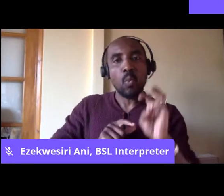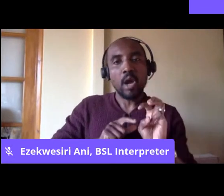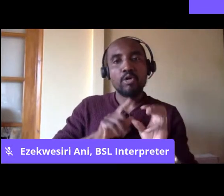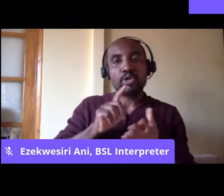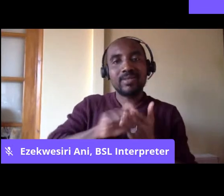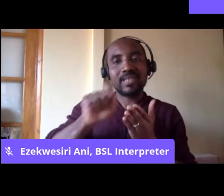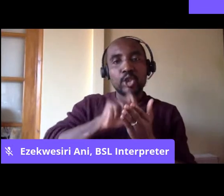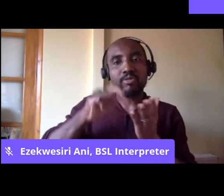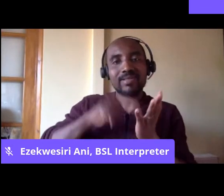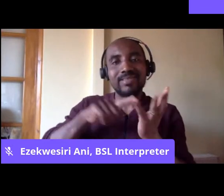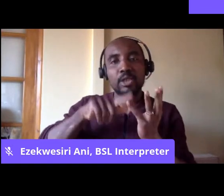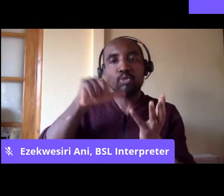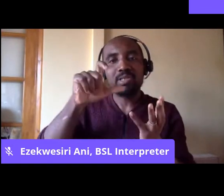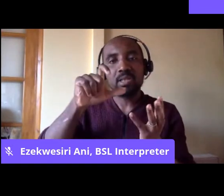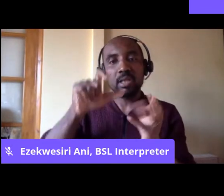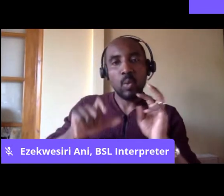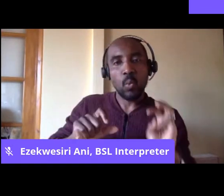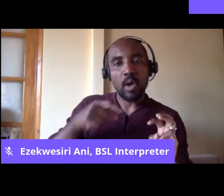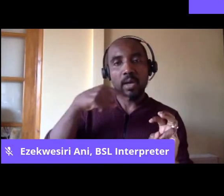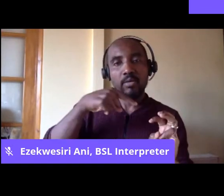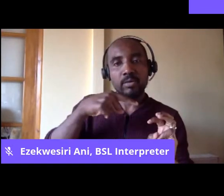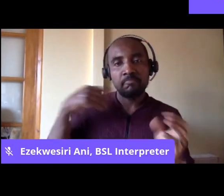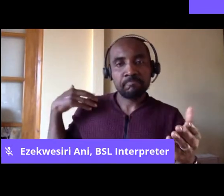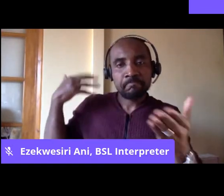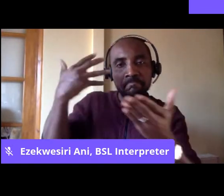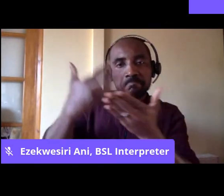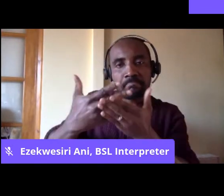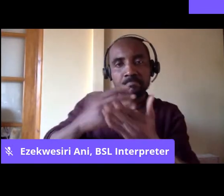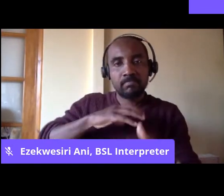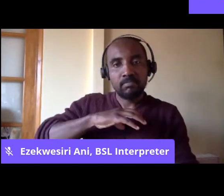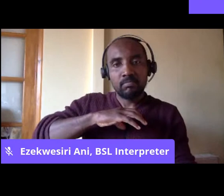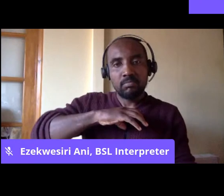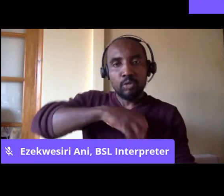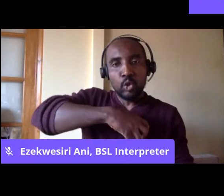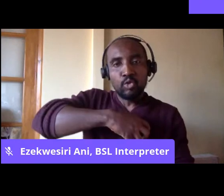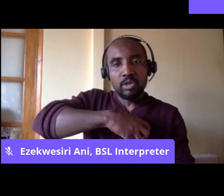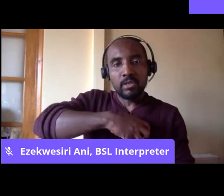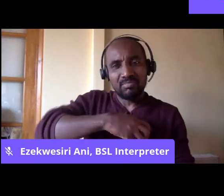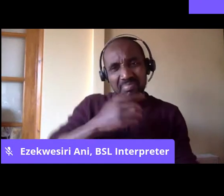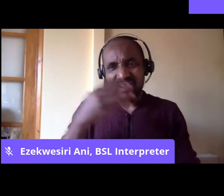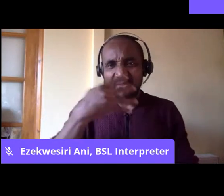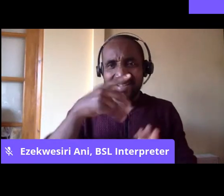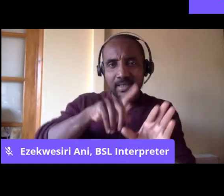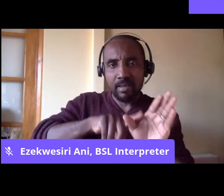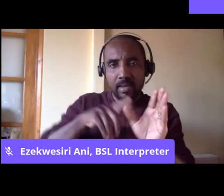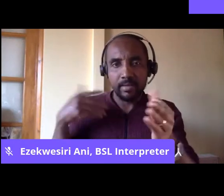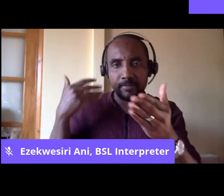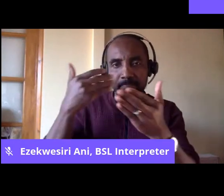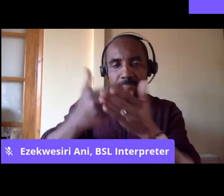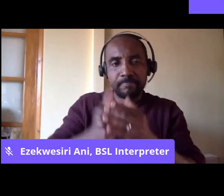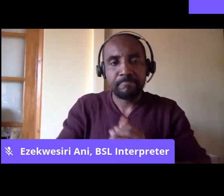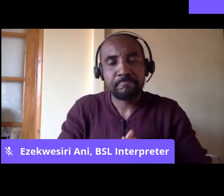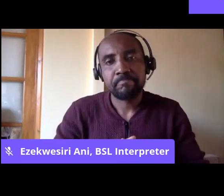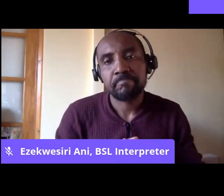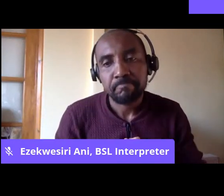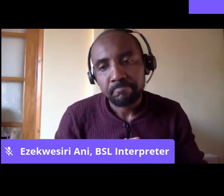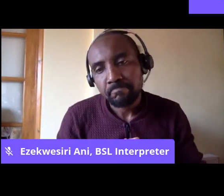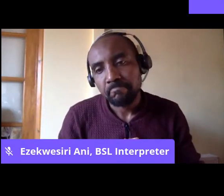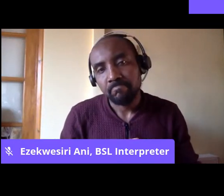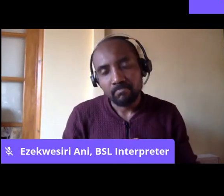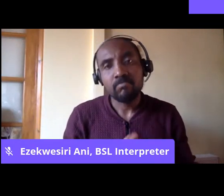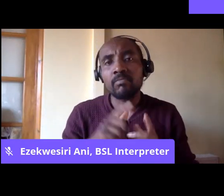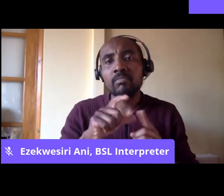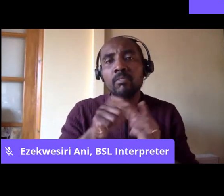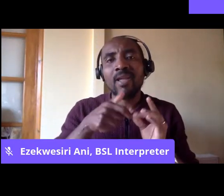And I've been a long-standing trade unionist, about 19-plus years now. And every single thing that